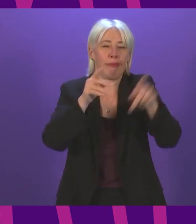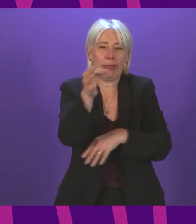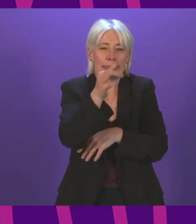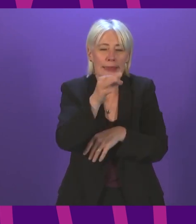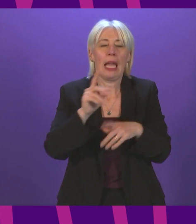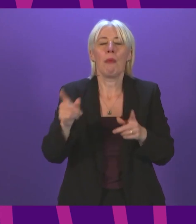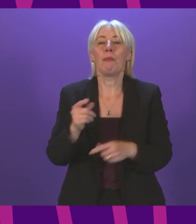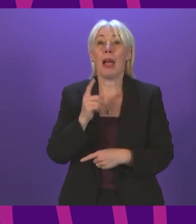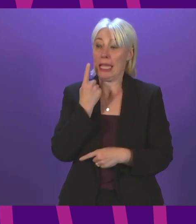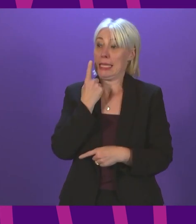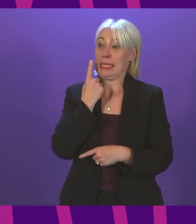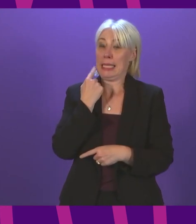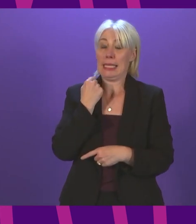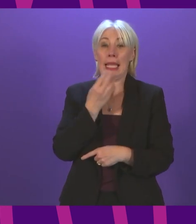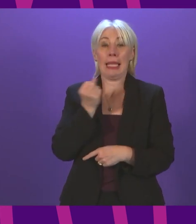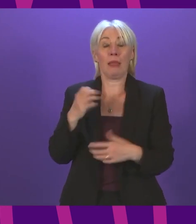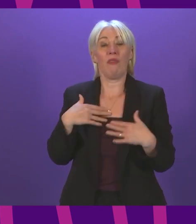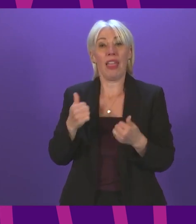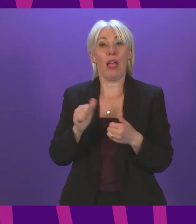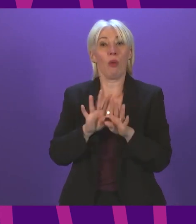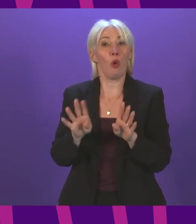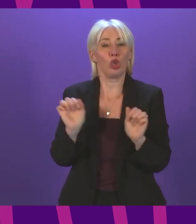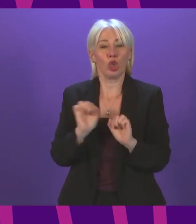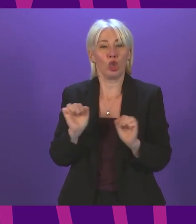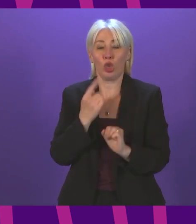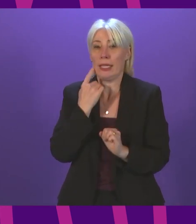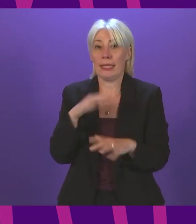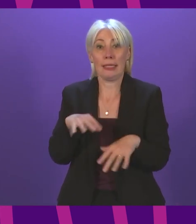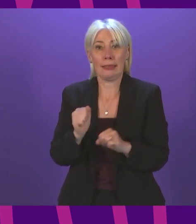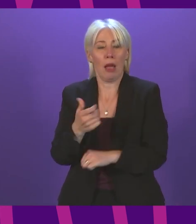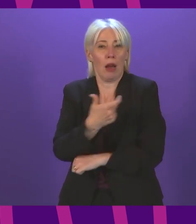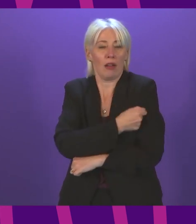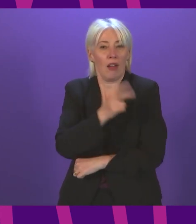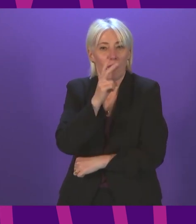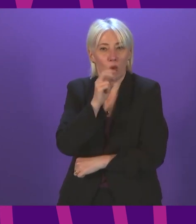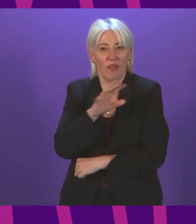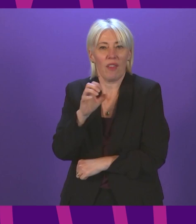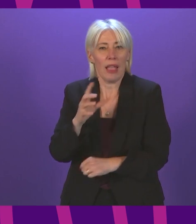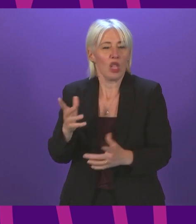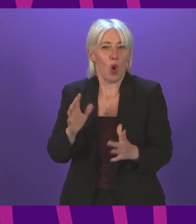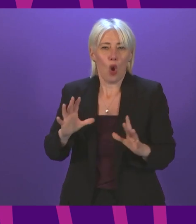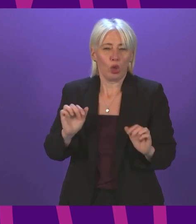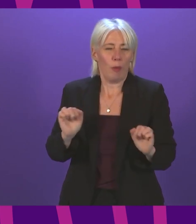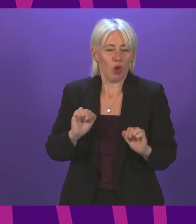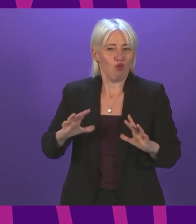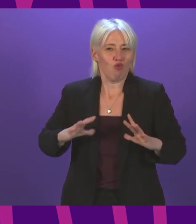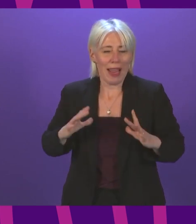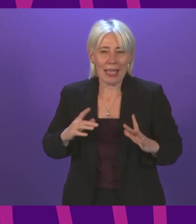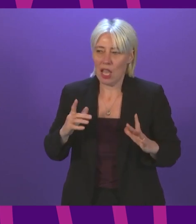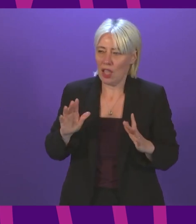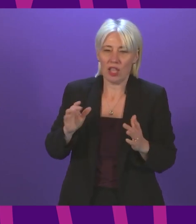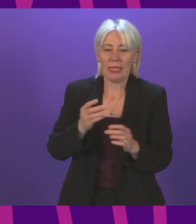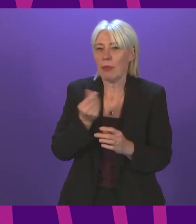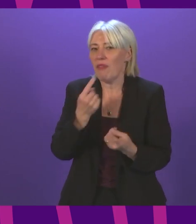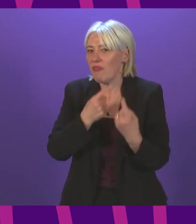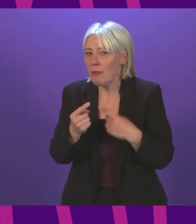did not start yesterday took a bit more time to make sure that the vaccinators had the information they needed and were prepared, for example, to